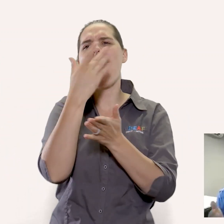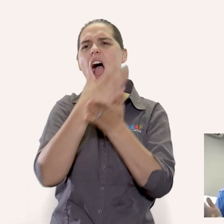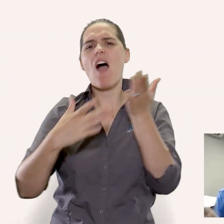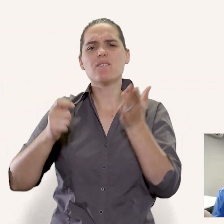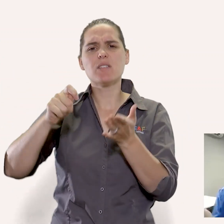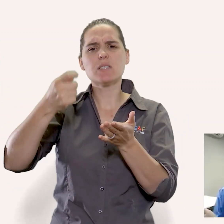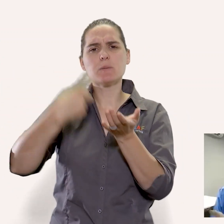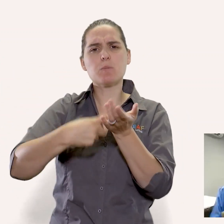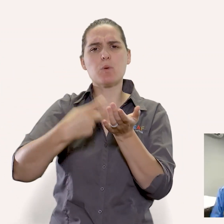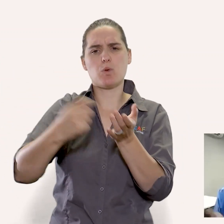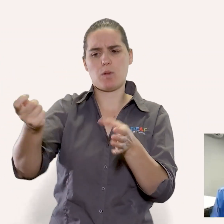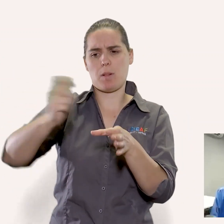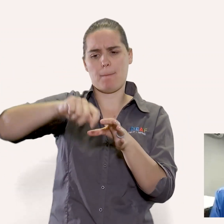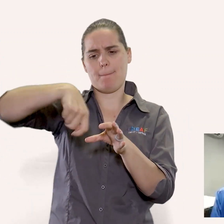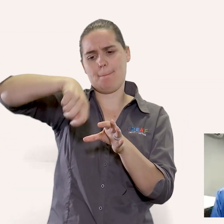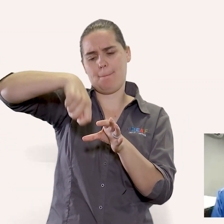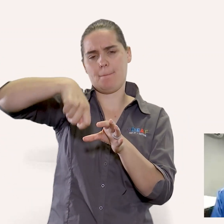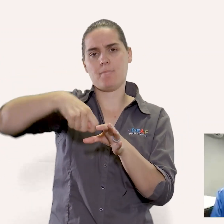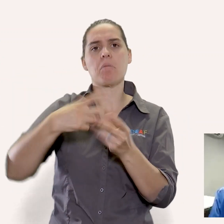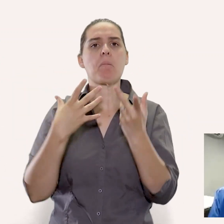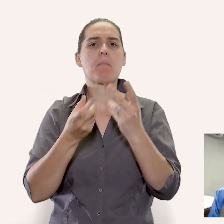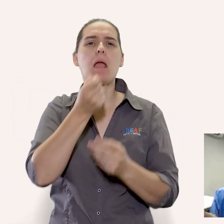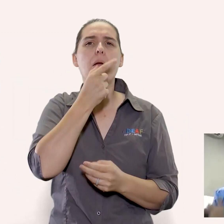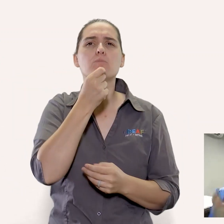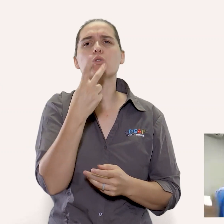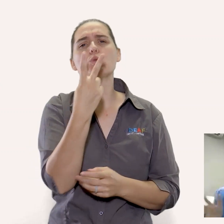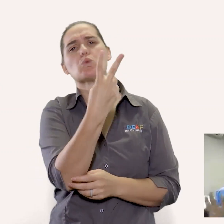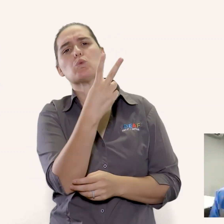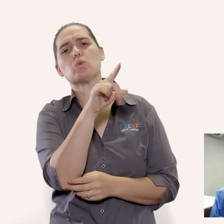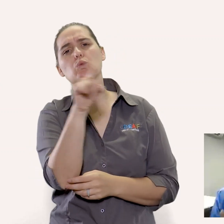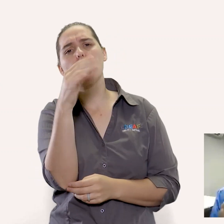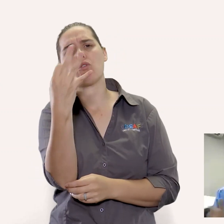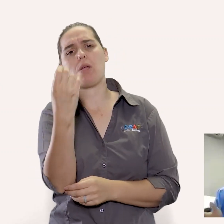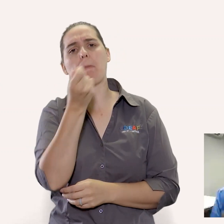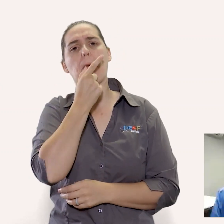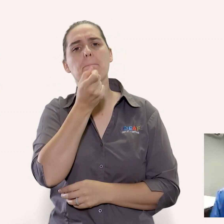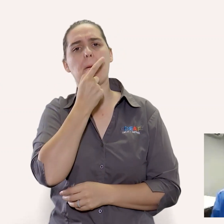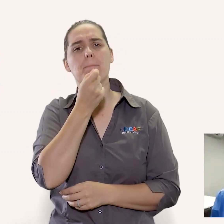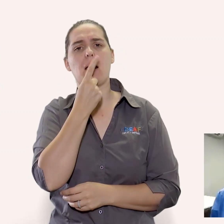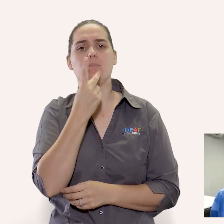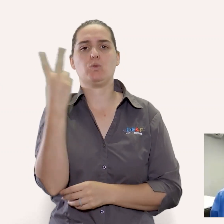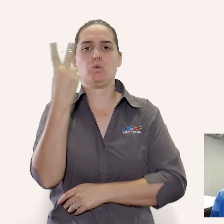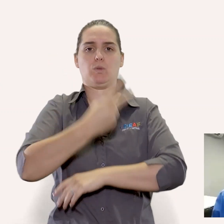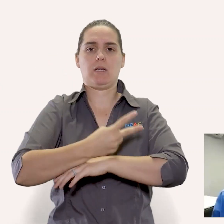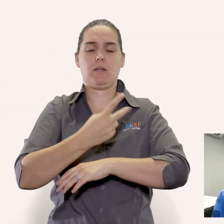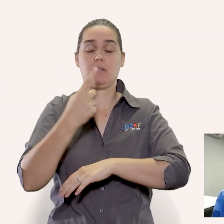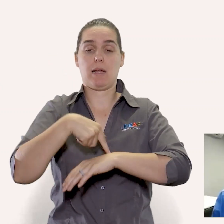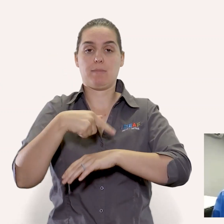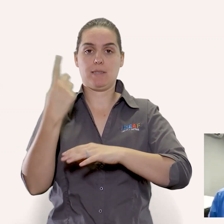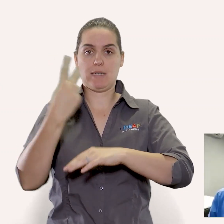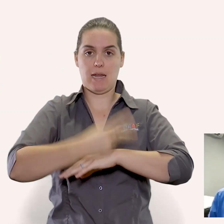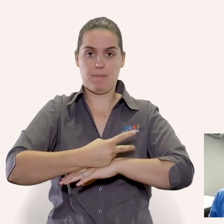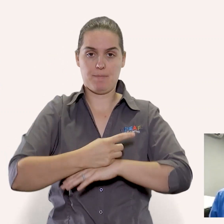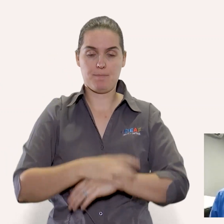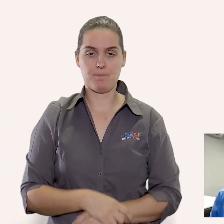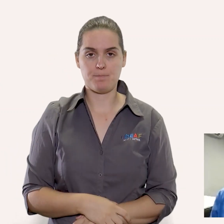it's something like half a teaspoon that you take twice a day in capsules that would be about two to three capsules twice a day